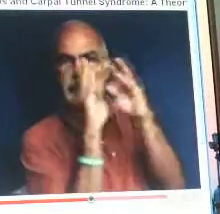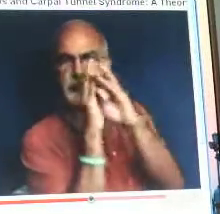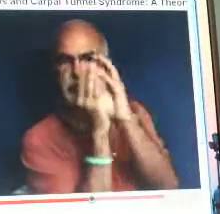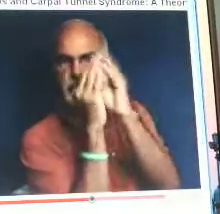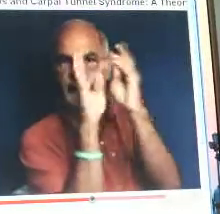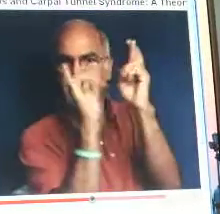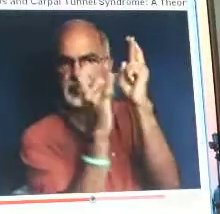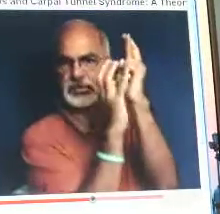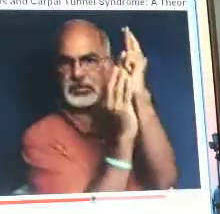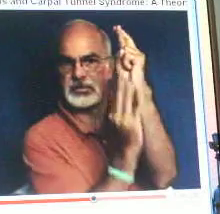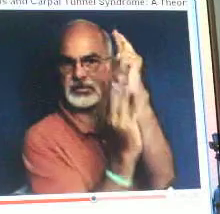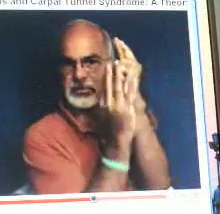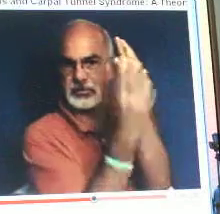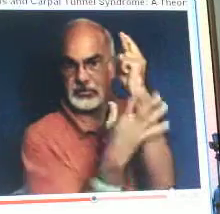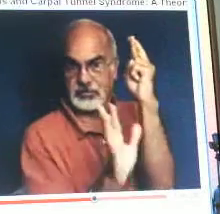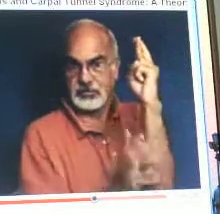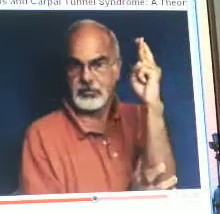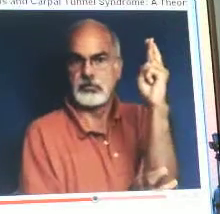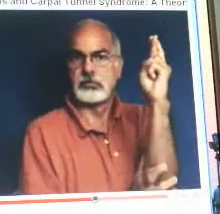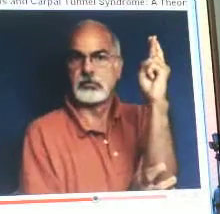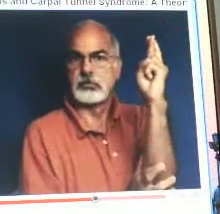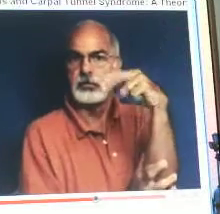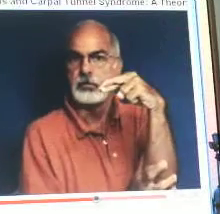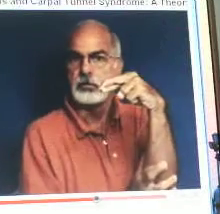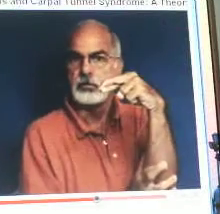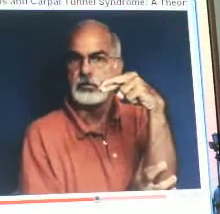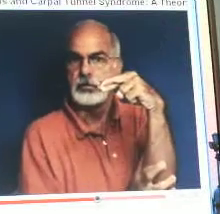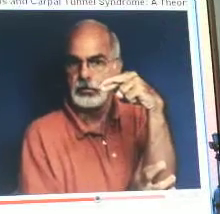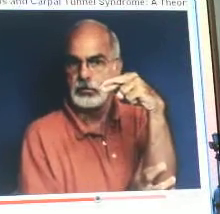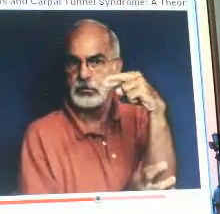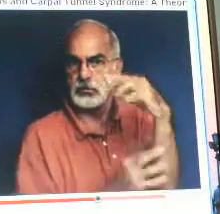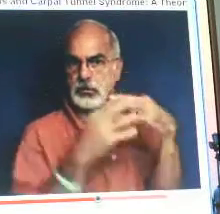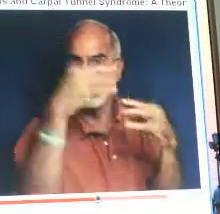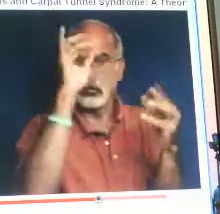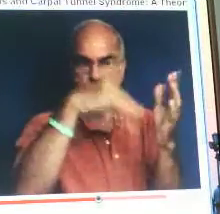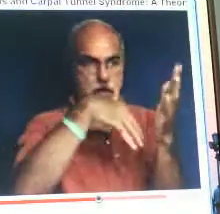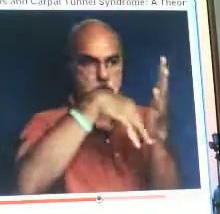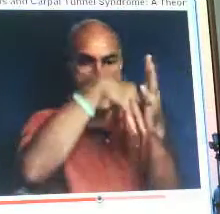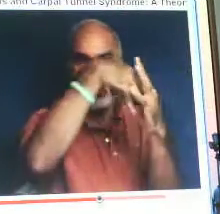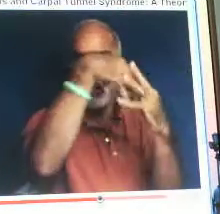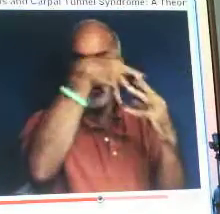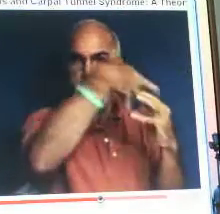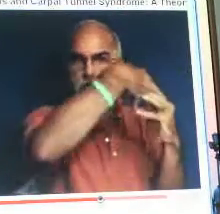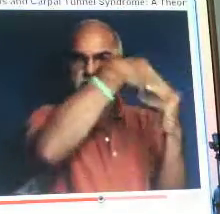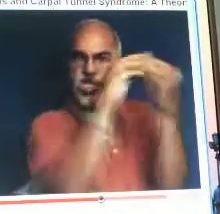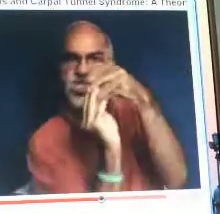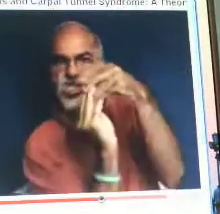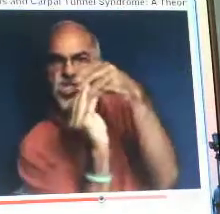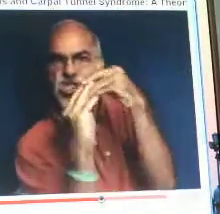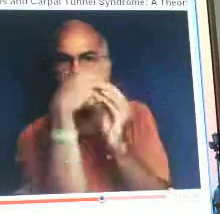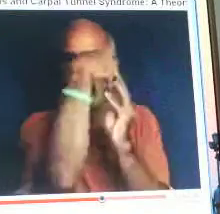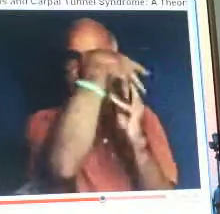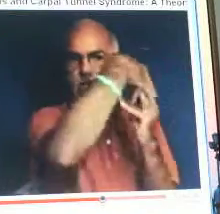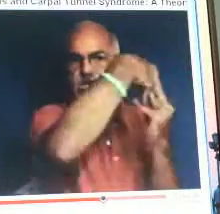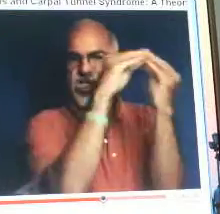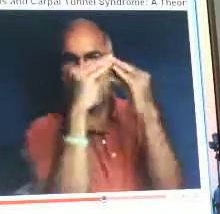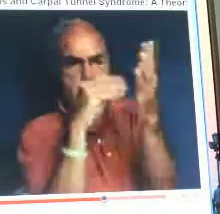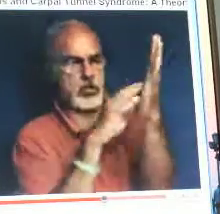the muscles are being strained some areas, and when you move it, they're going to be strained again.